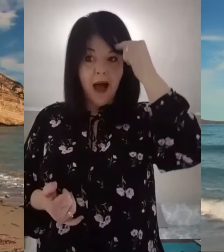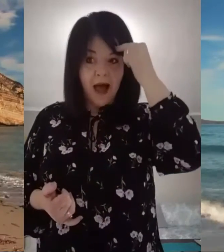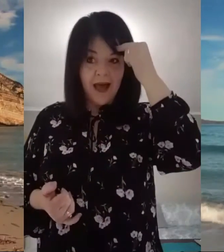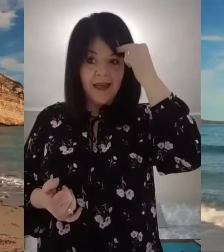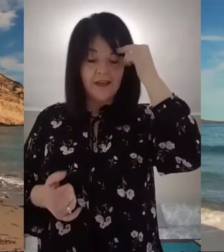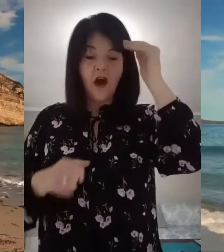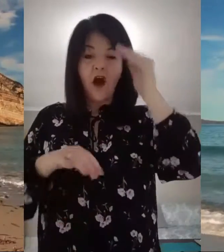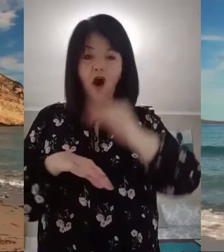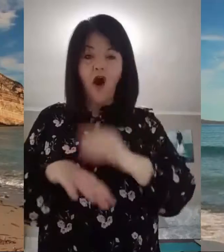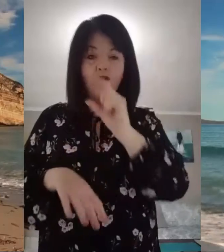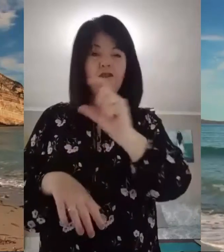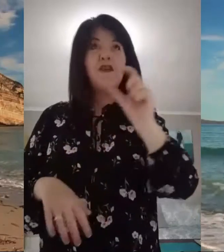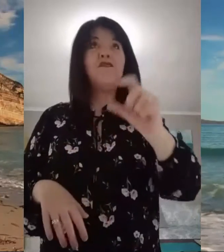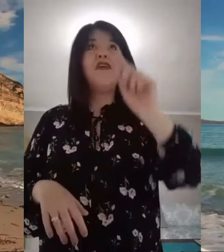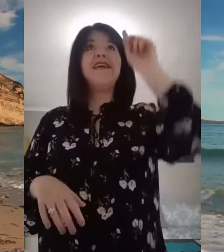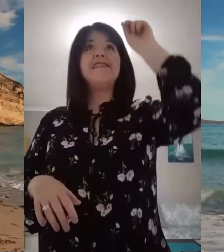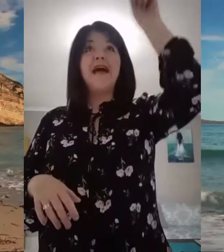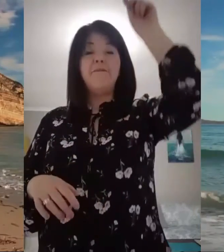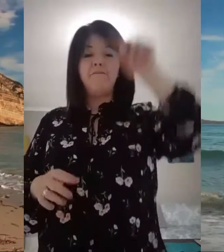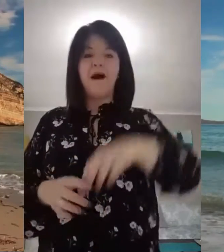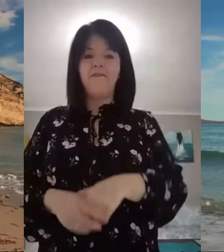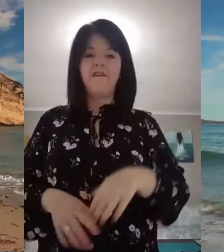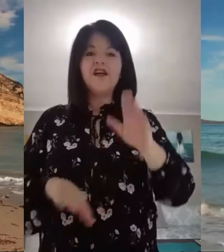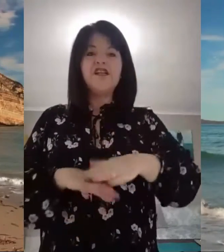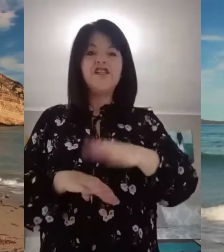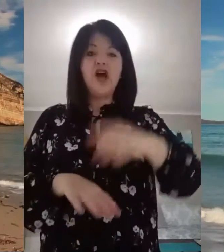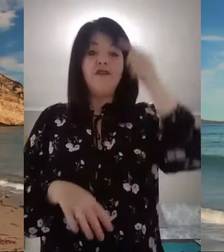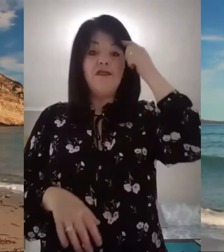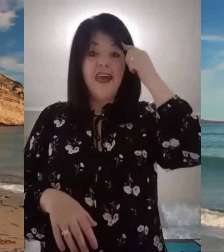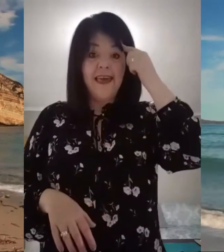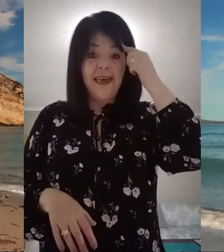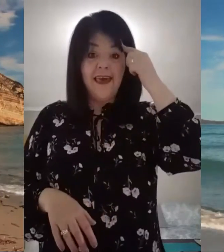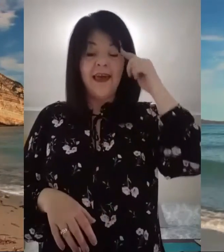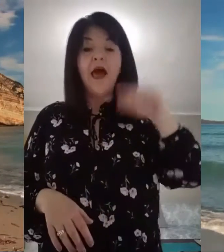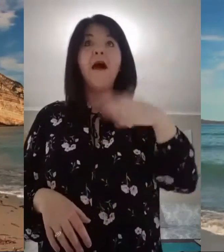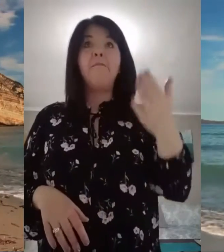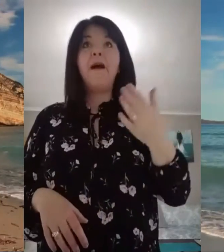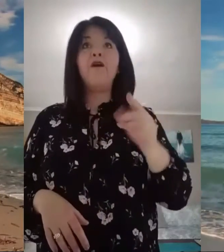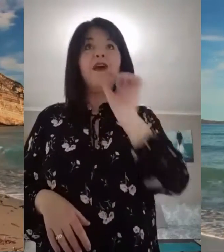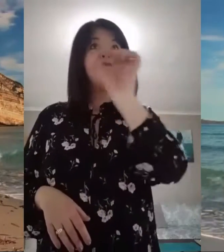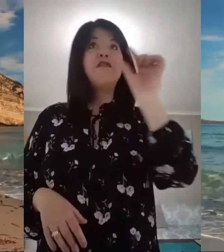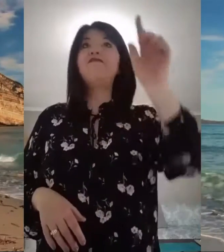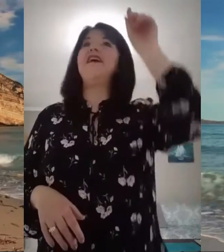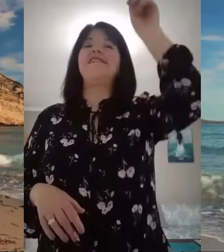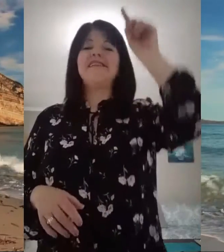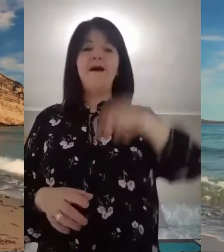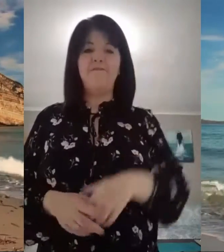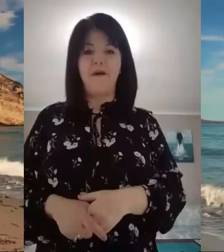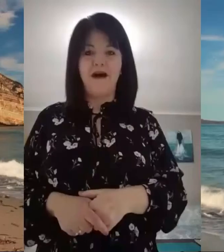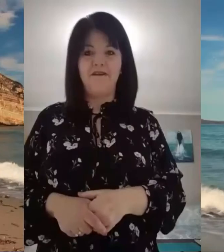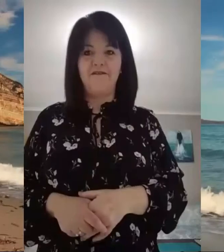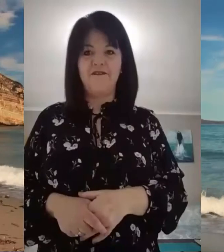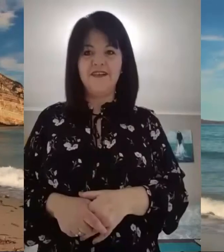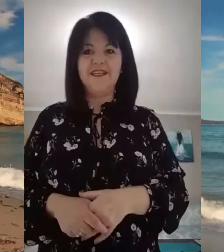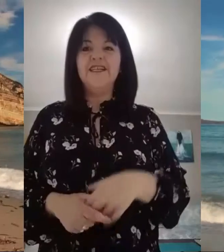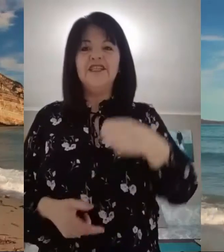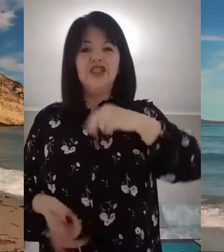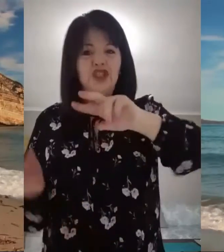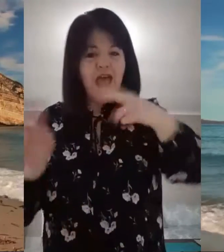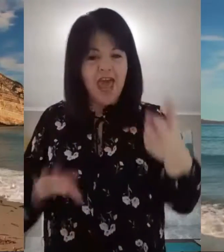mind on the things above. Start thinking about the things above.